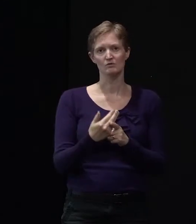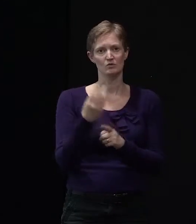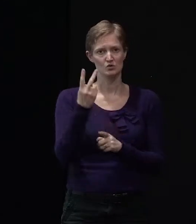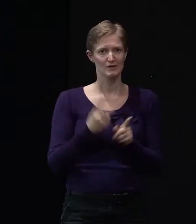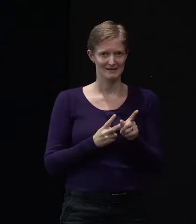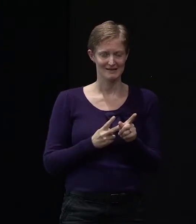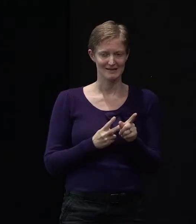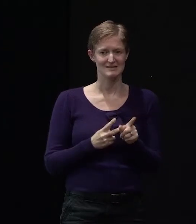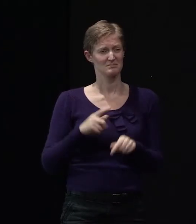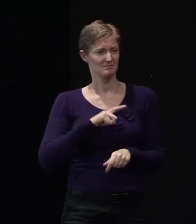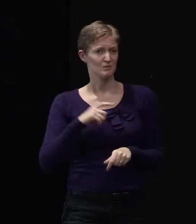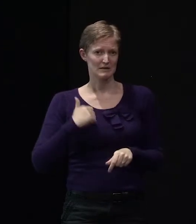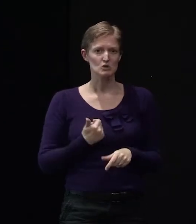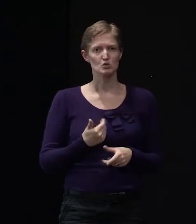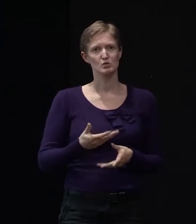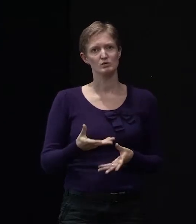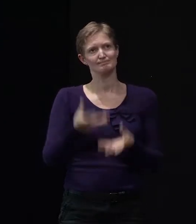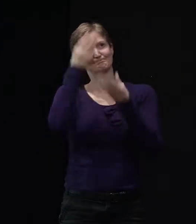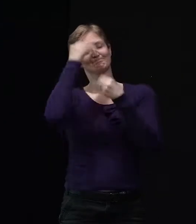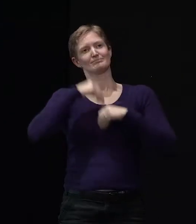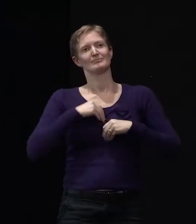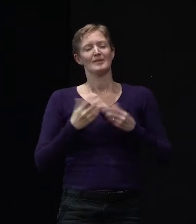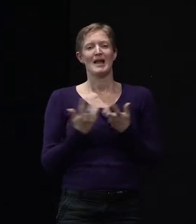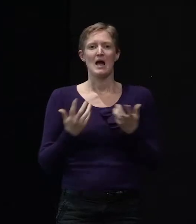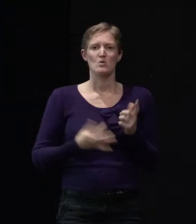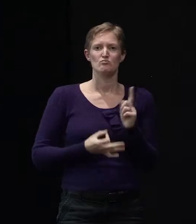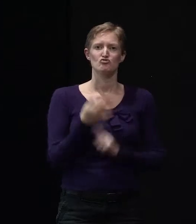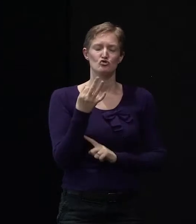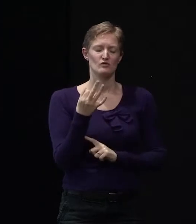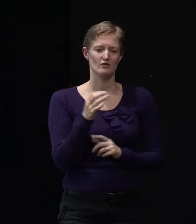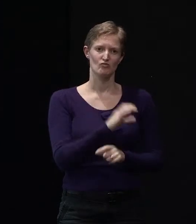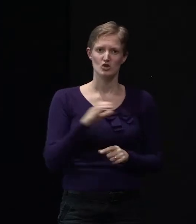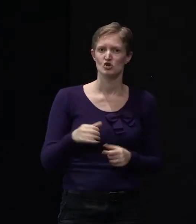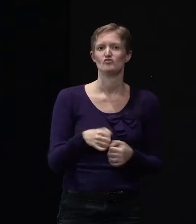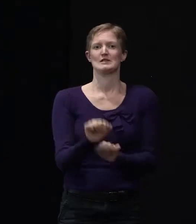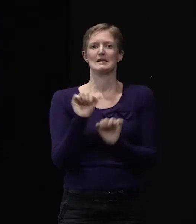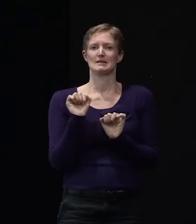can improve the resilience of Christchurch and indeed the rest of New Zealand.